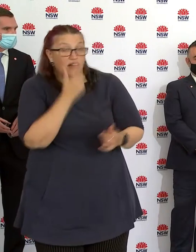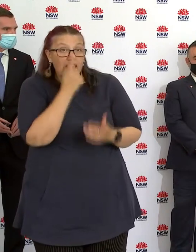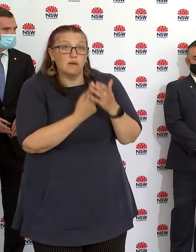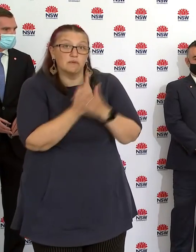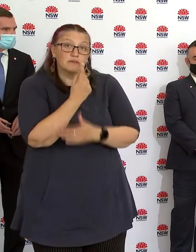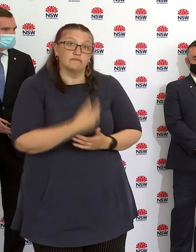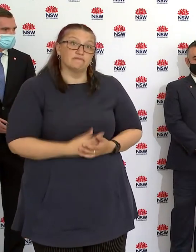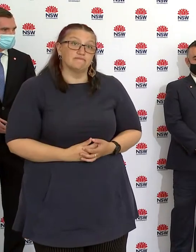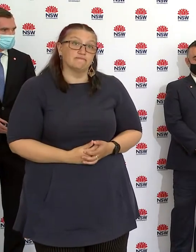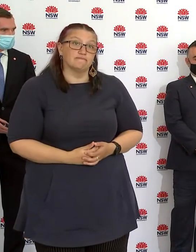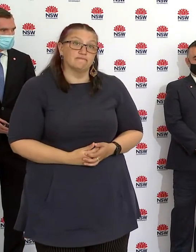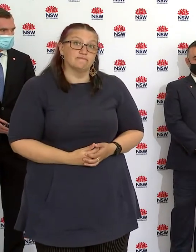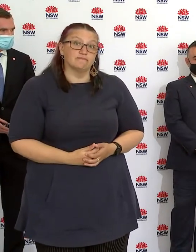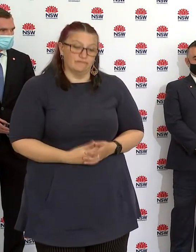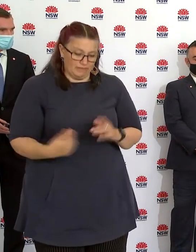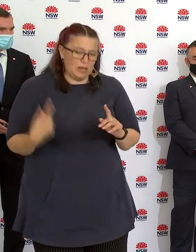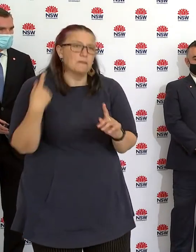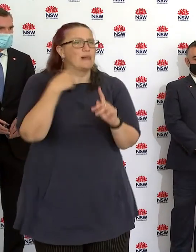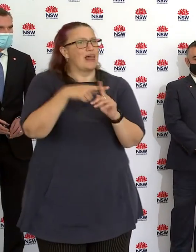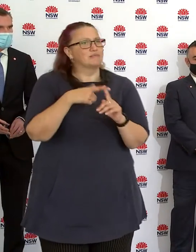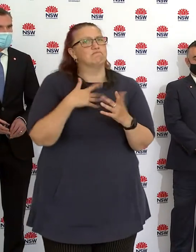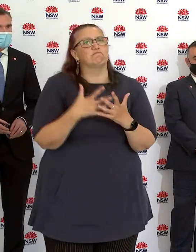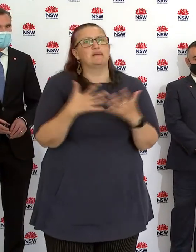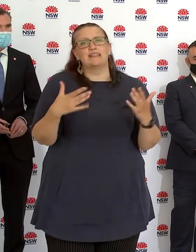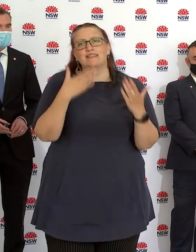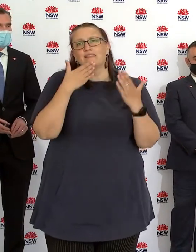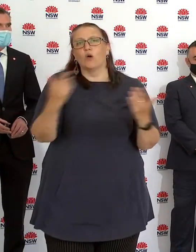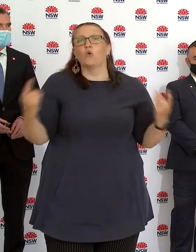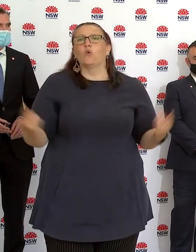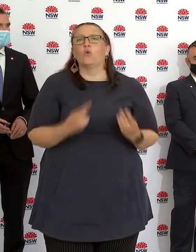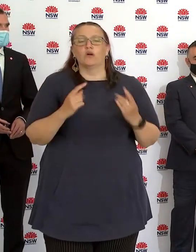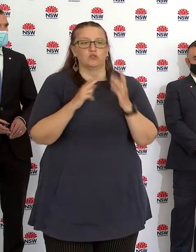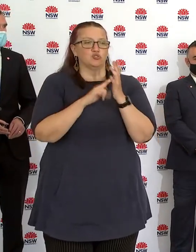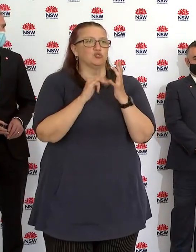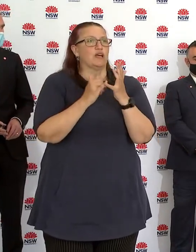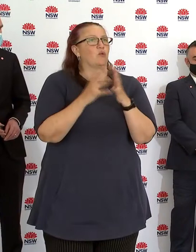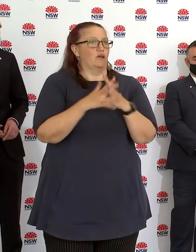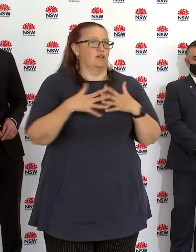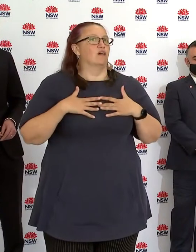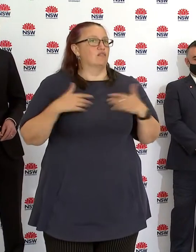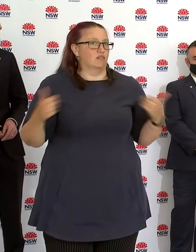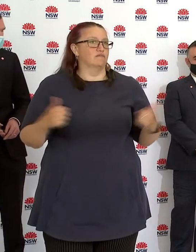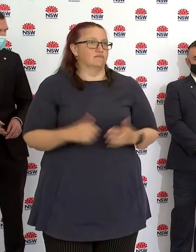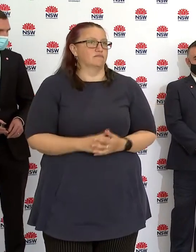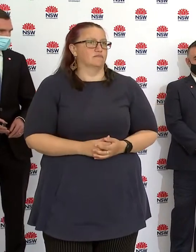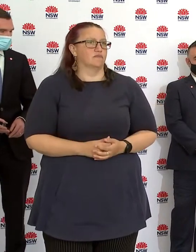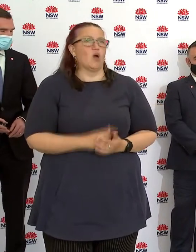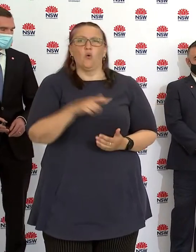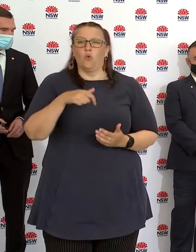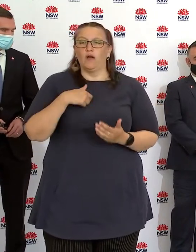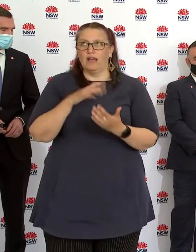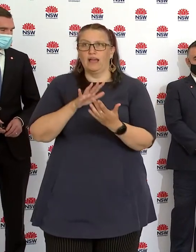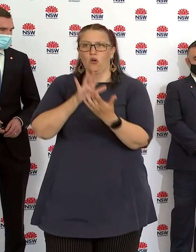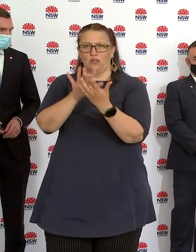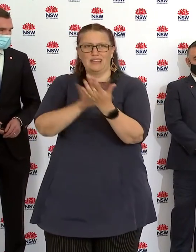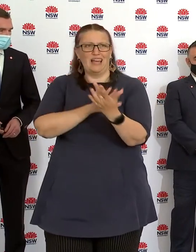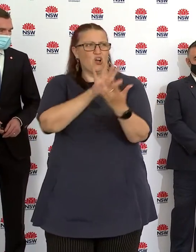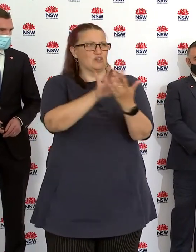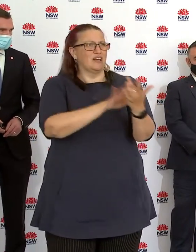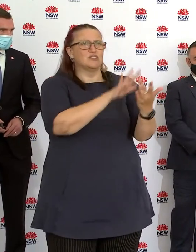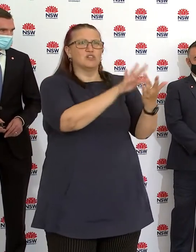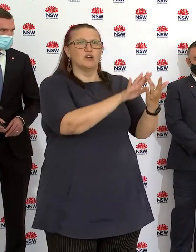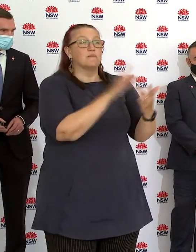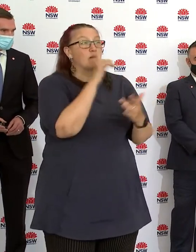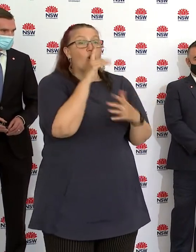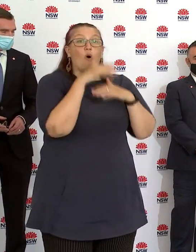stress that the New South Wales government, and I want to thank New South Wales health, have already contacted suppliers and will be in touch with industry about at rapid